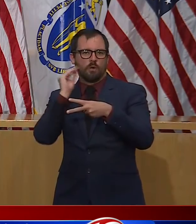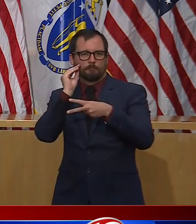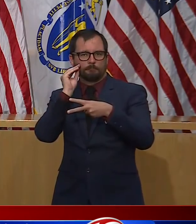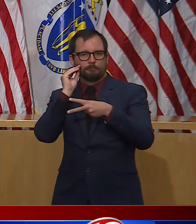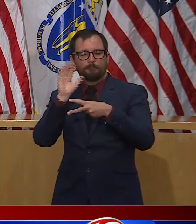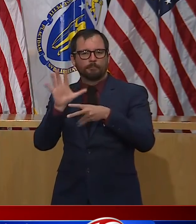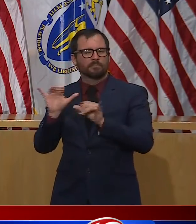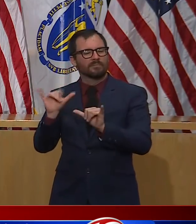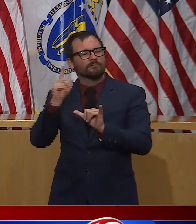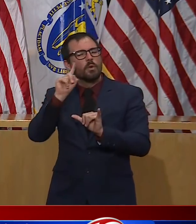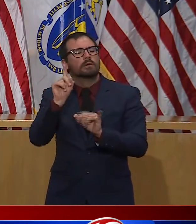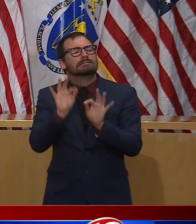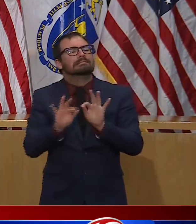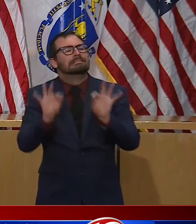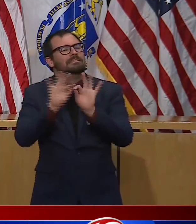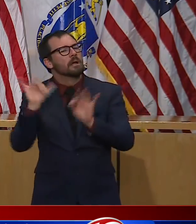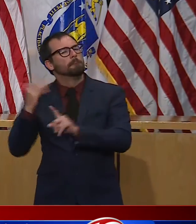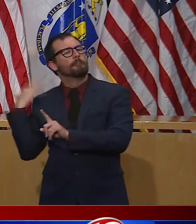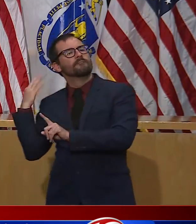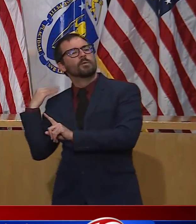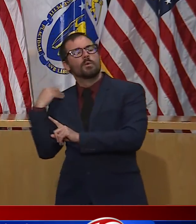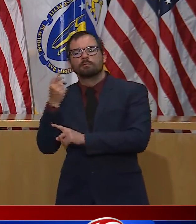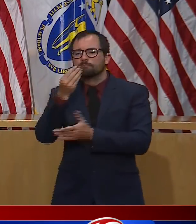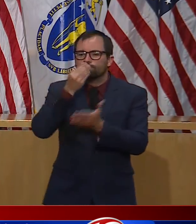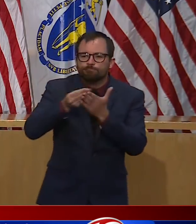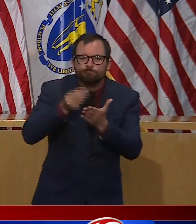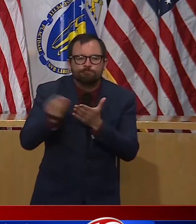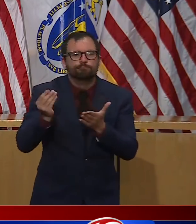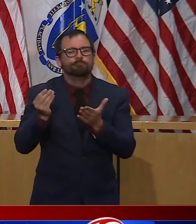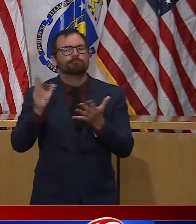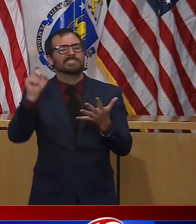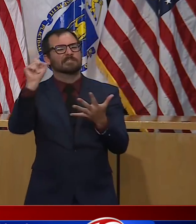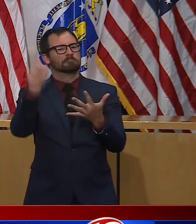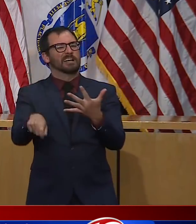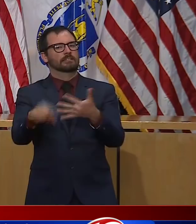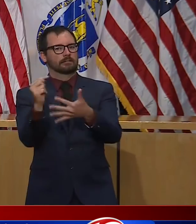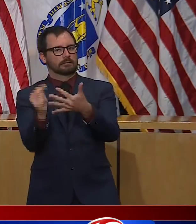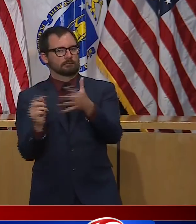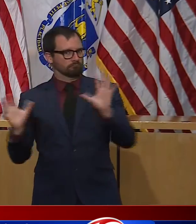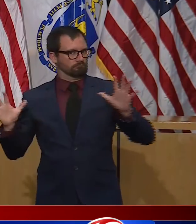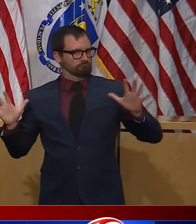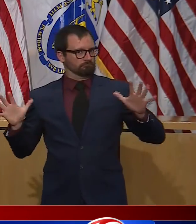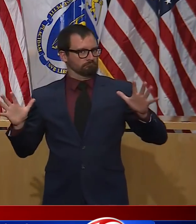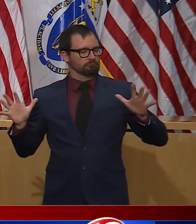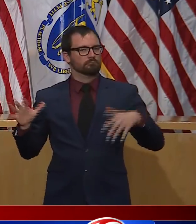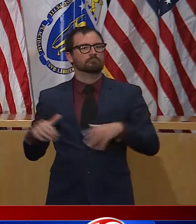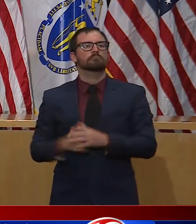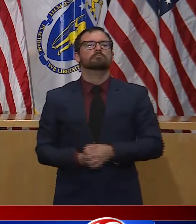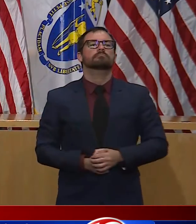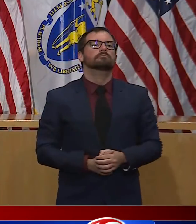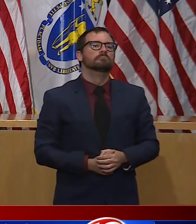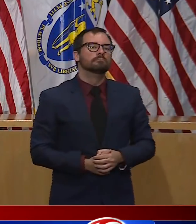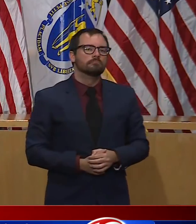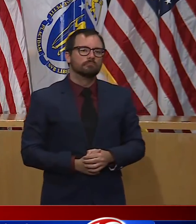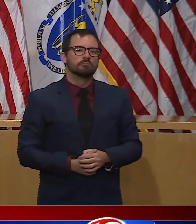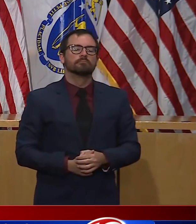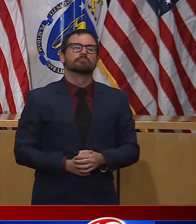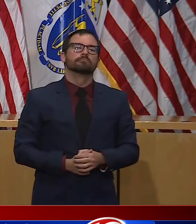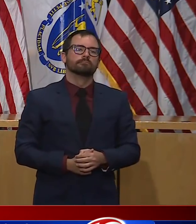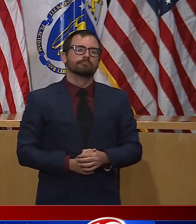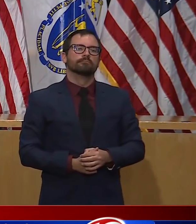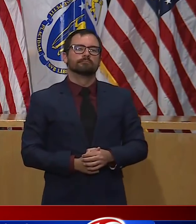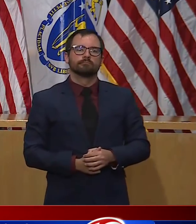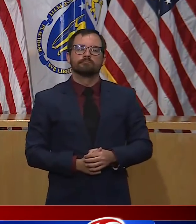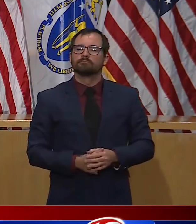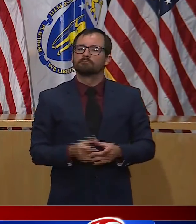As we enter this phased reopening, it's important to remember that everyone is safer at home. The virus will be with us throughout